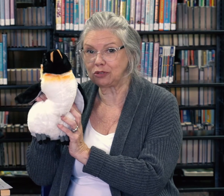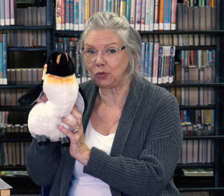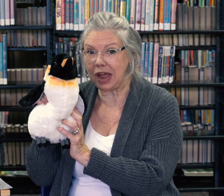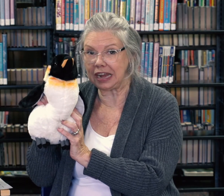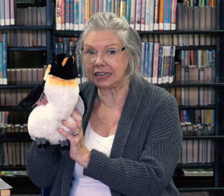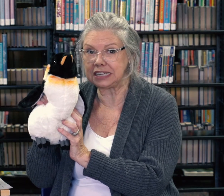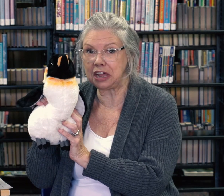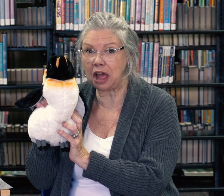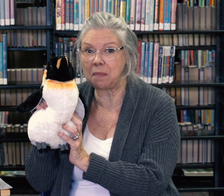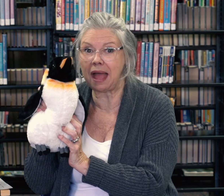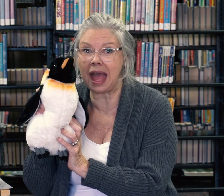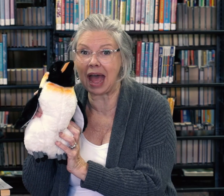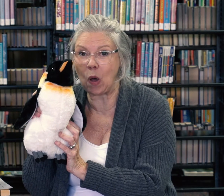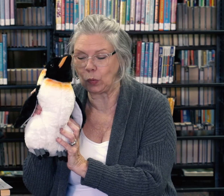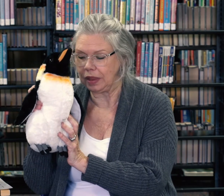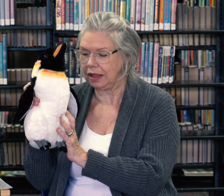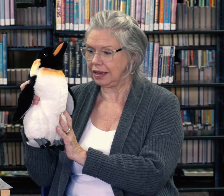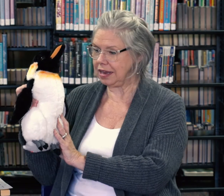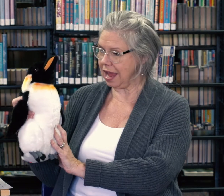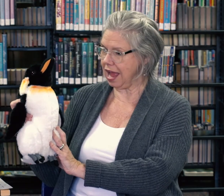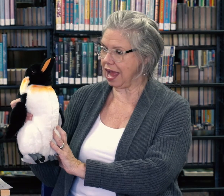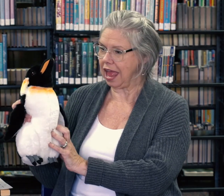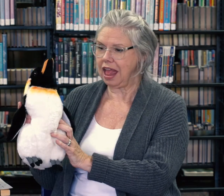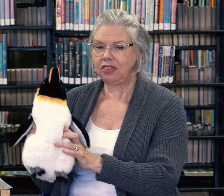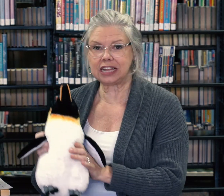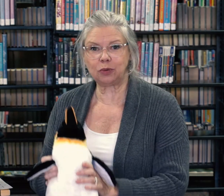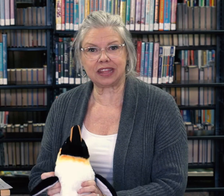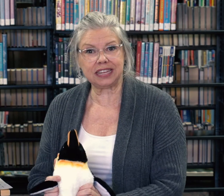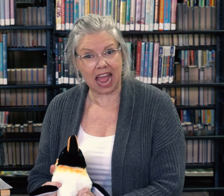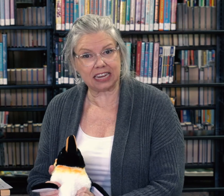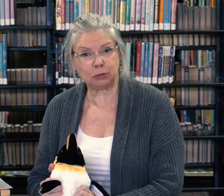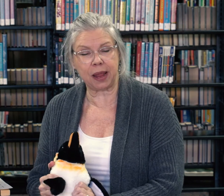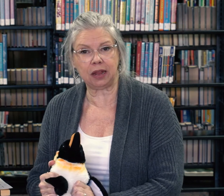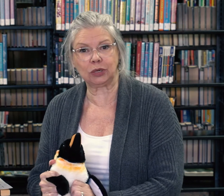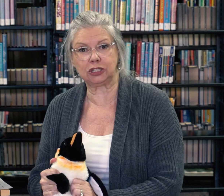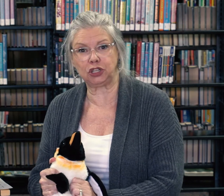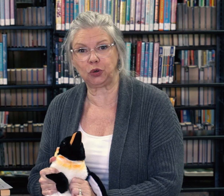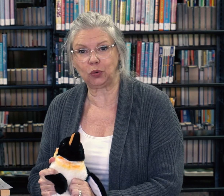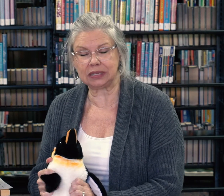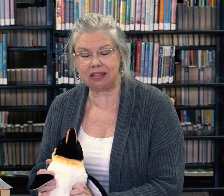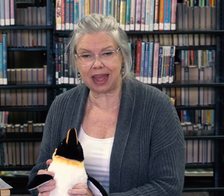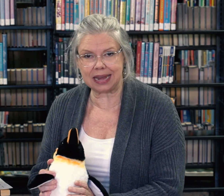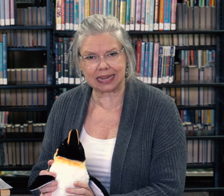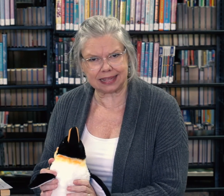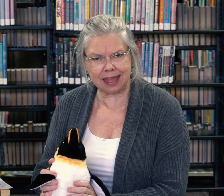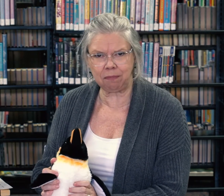ready to come out. Yeah, that's what the daddy's penguins do. Isn't that nice of them?